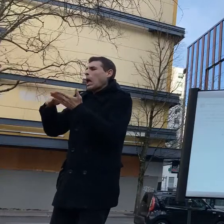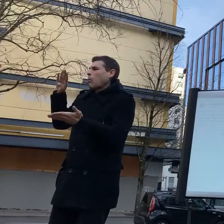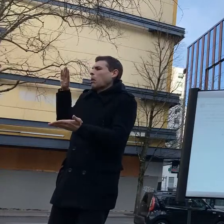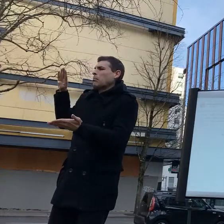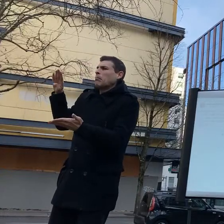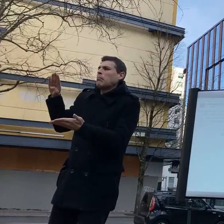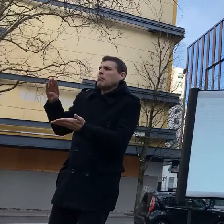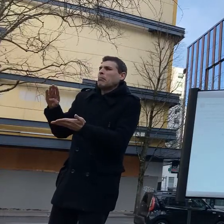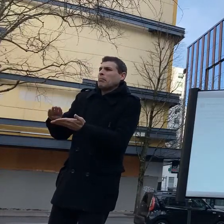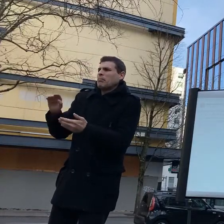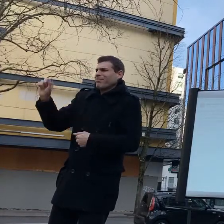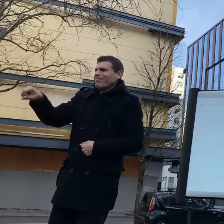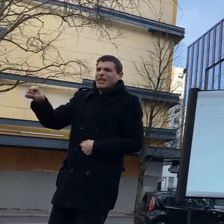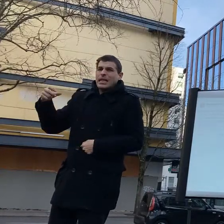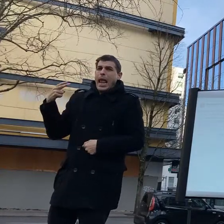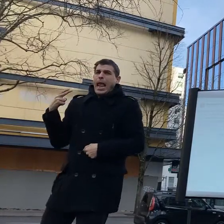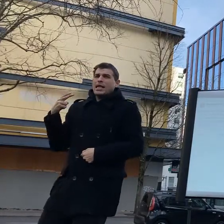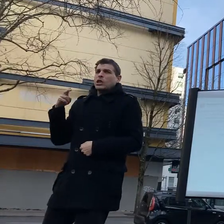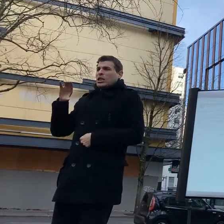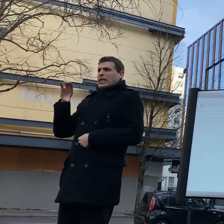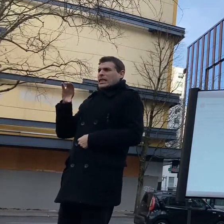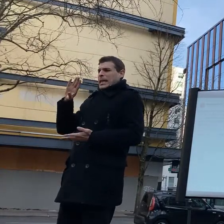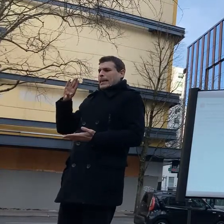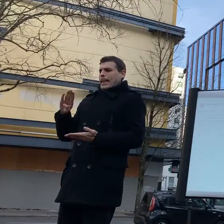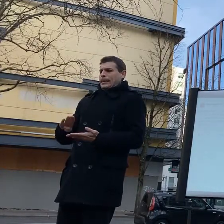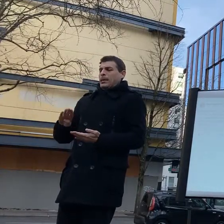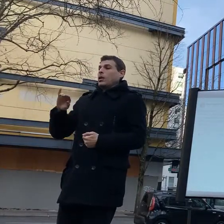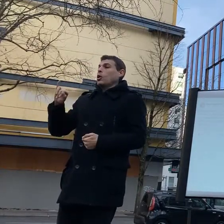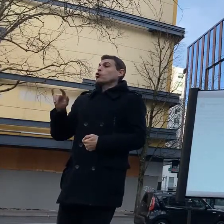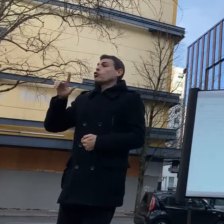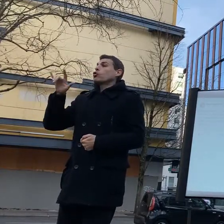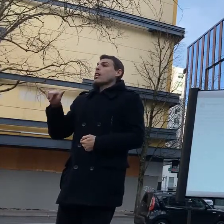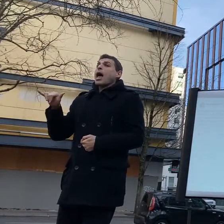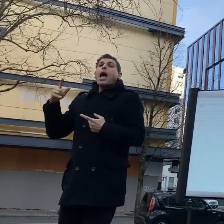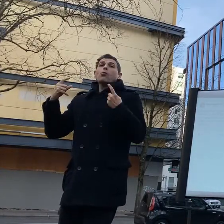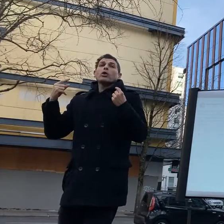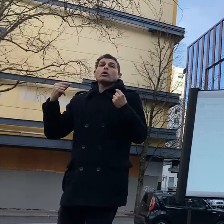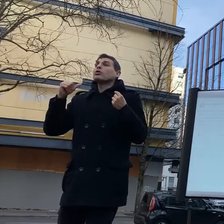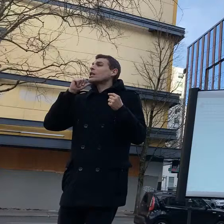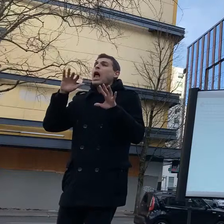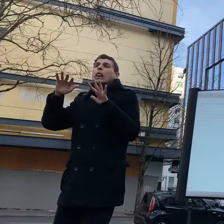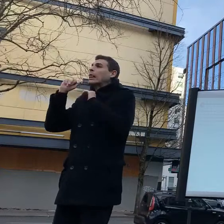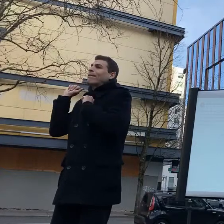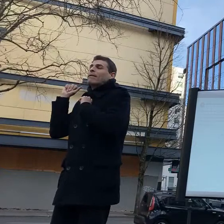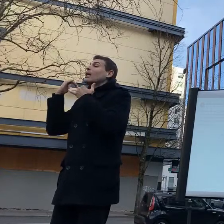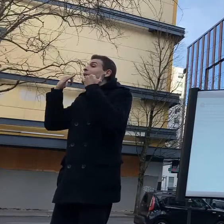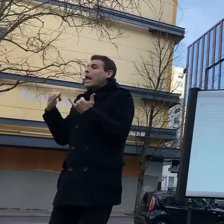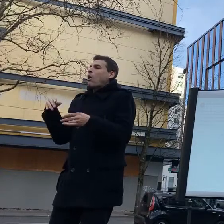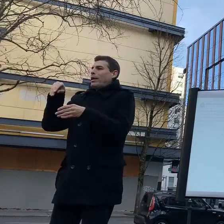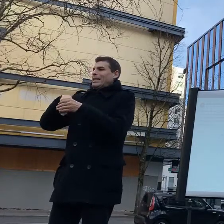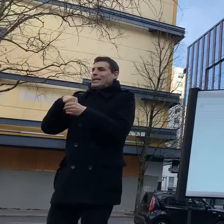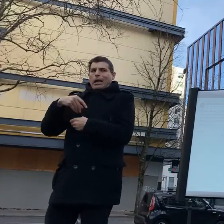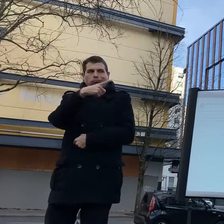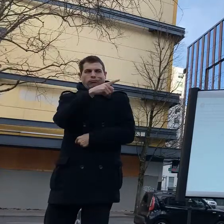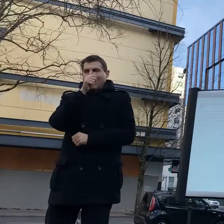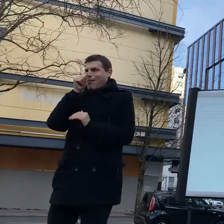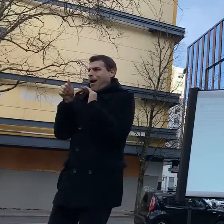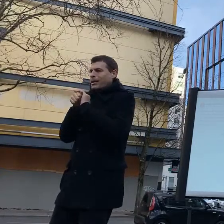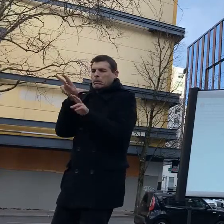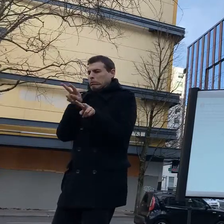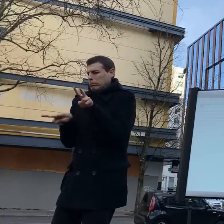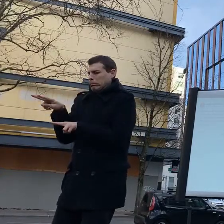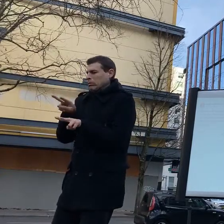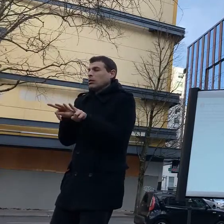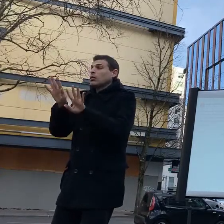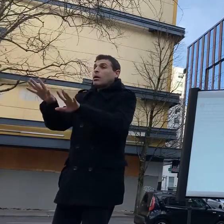it will literally split the water molecules and the hydrogen gas explodes and it makes it really bad so